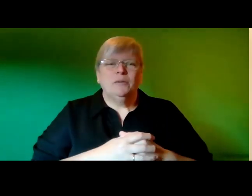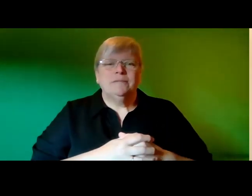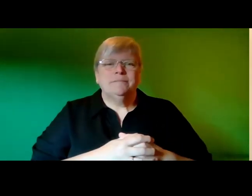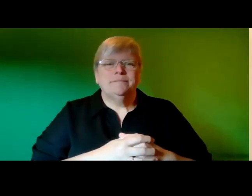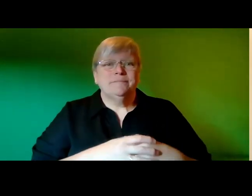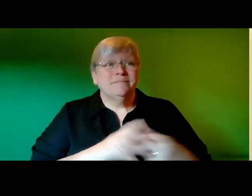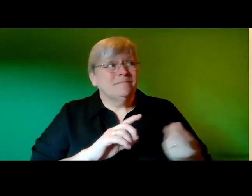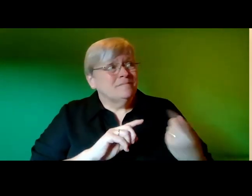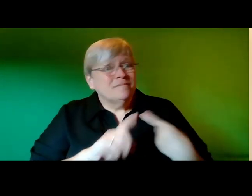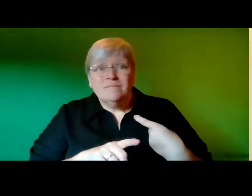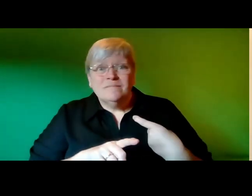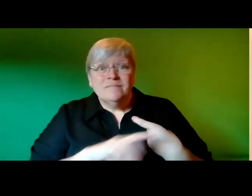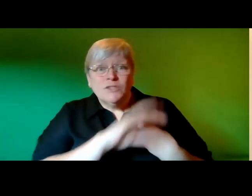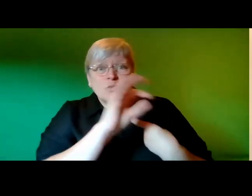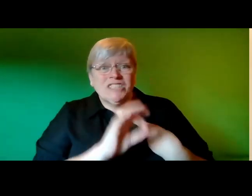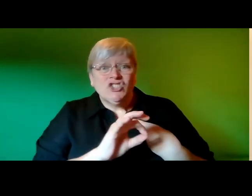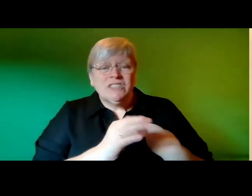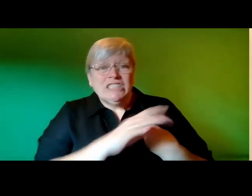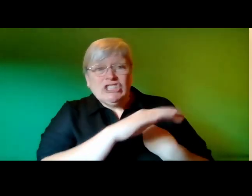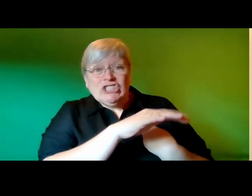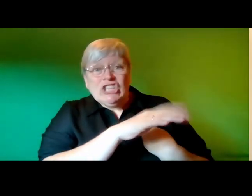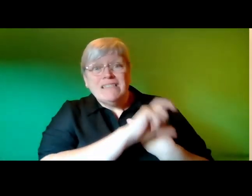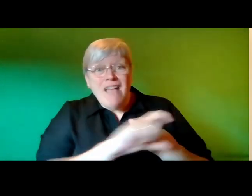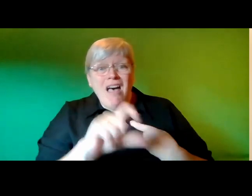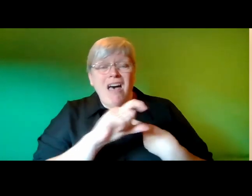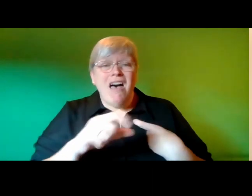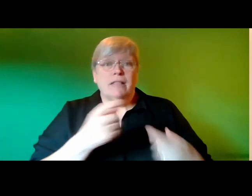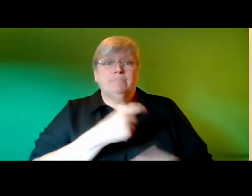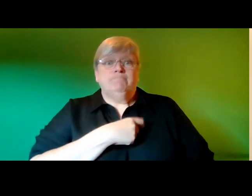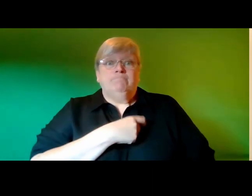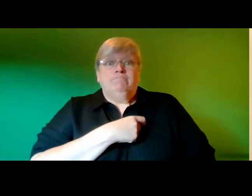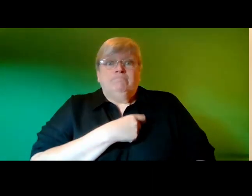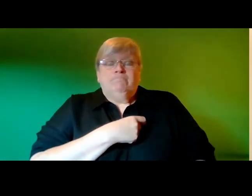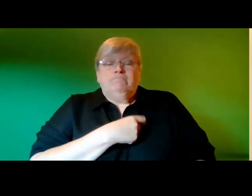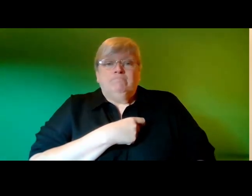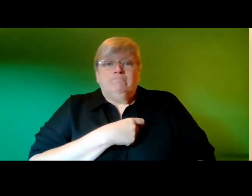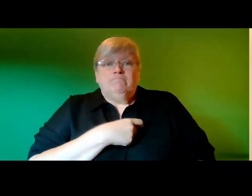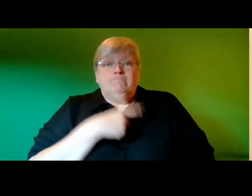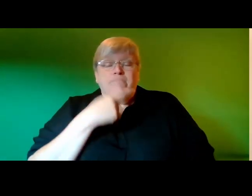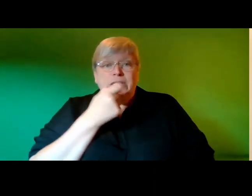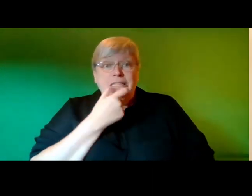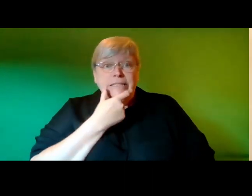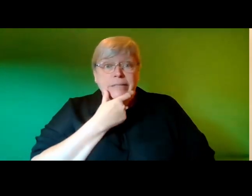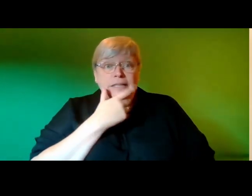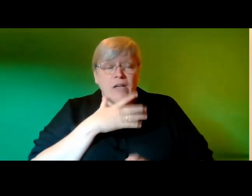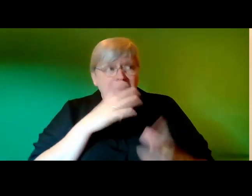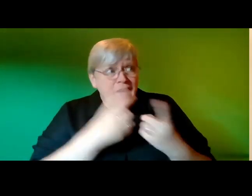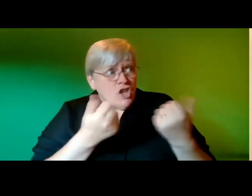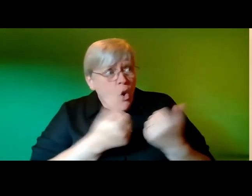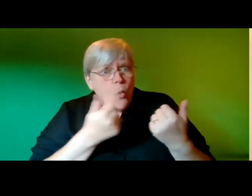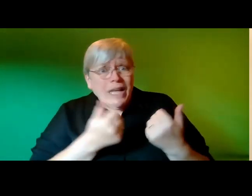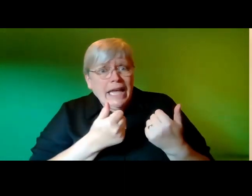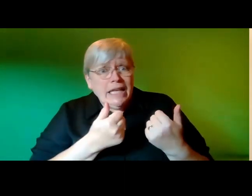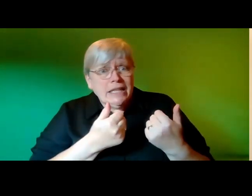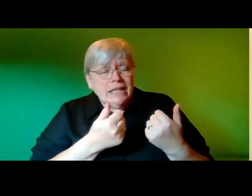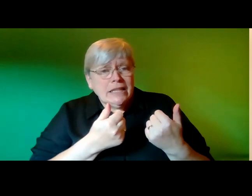question lays thickly in the air katie's heartbeat picks up and her relaxed smile drops is everything okay she